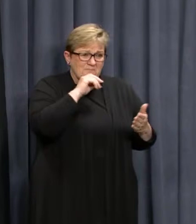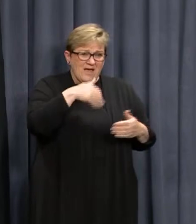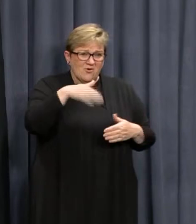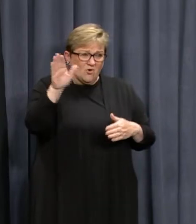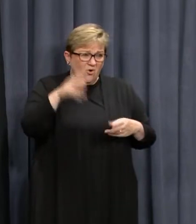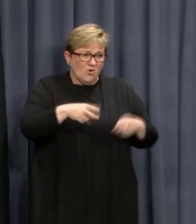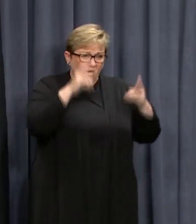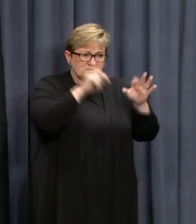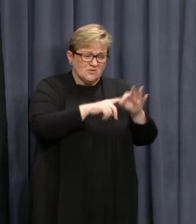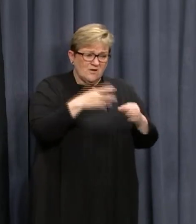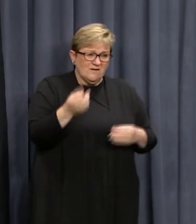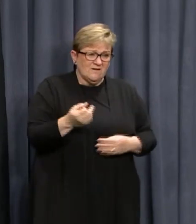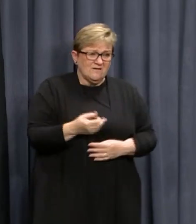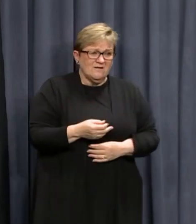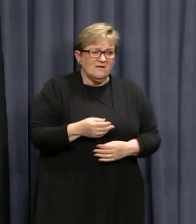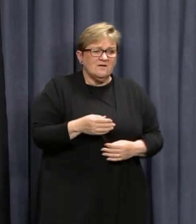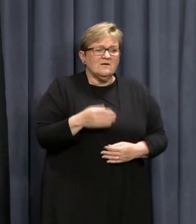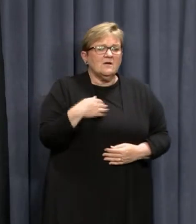gone yet?